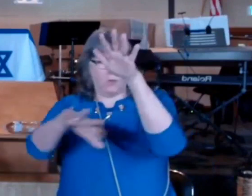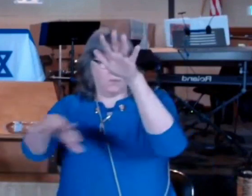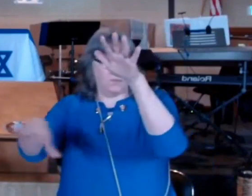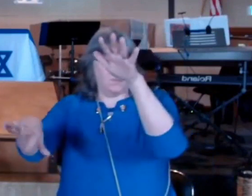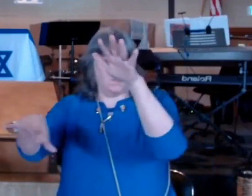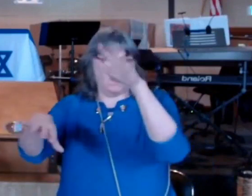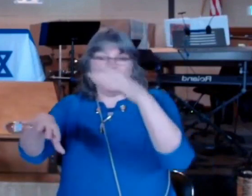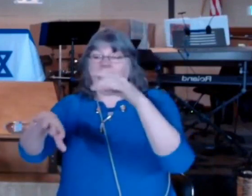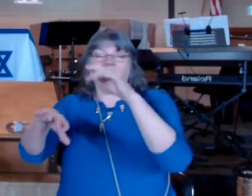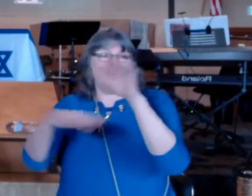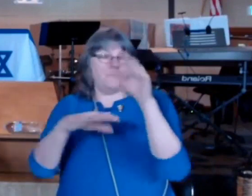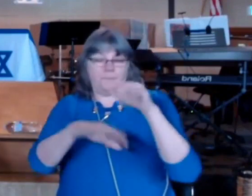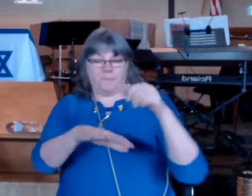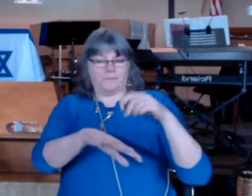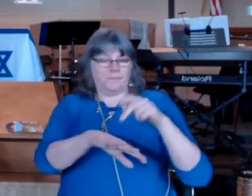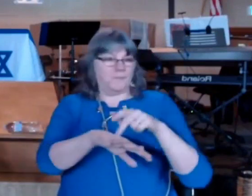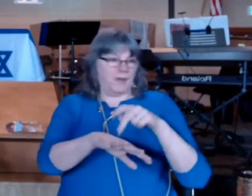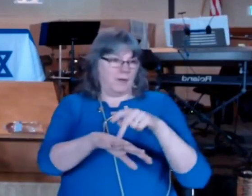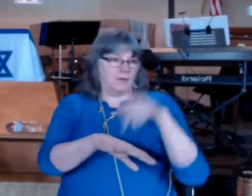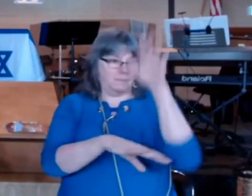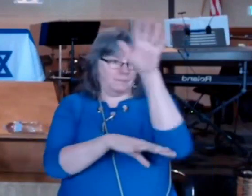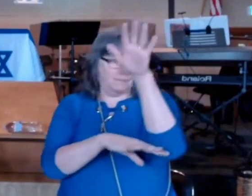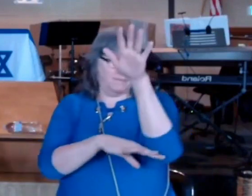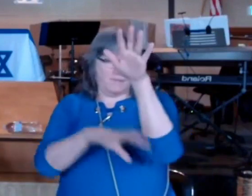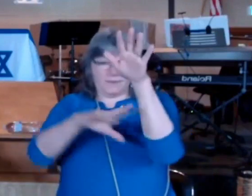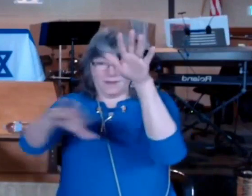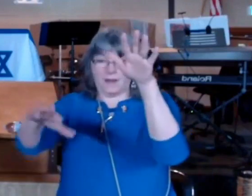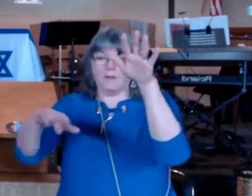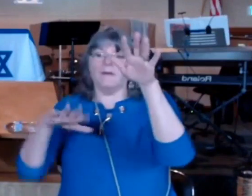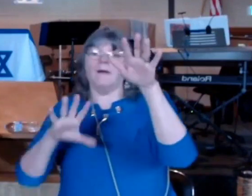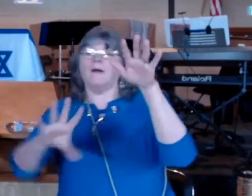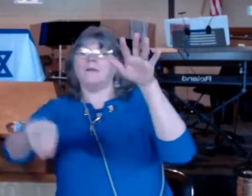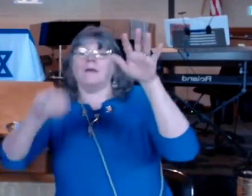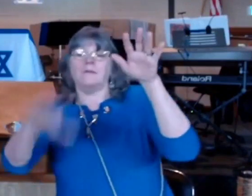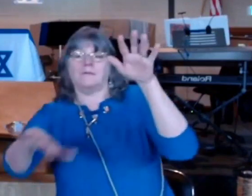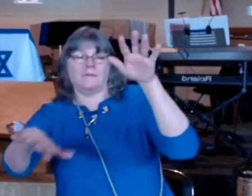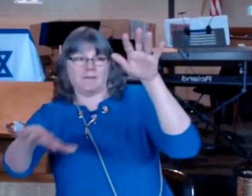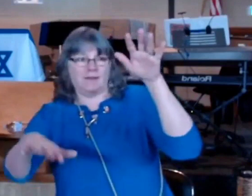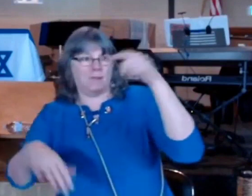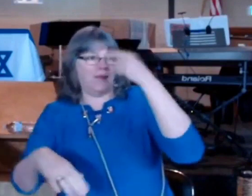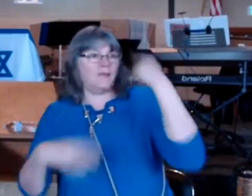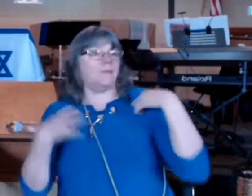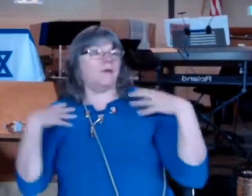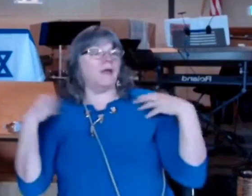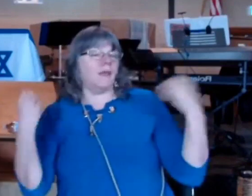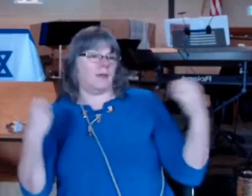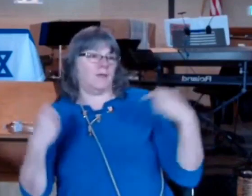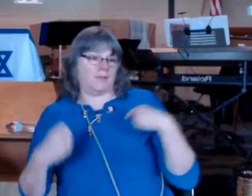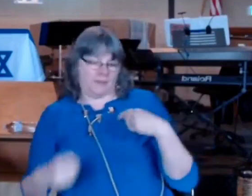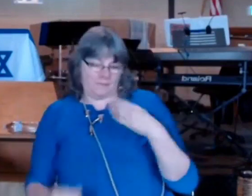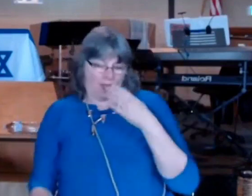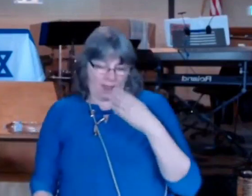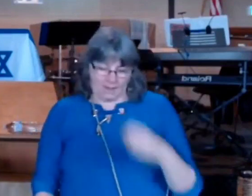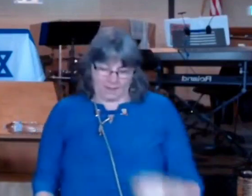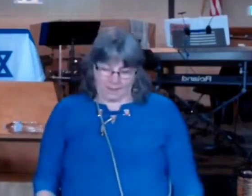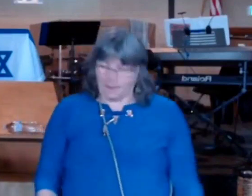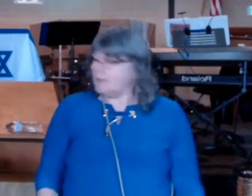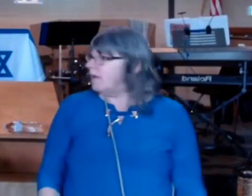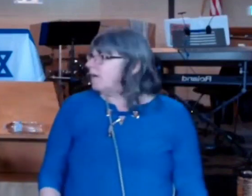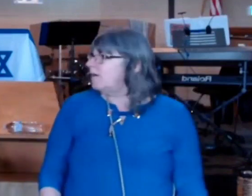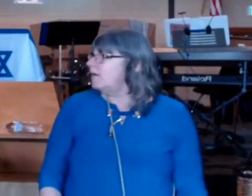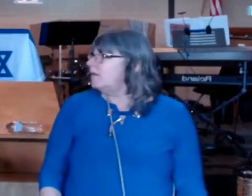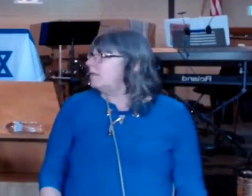come on that you know it's like he would go to the temple and say oh here and the disciples